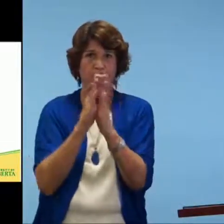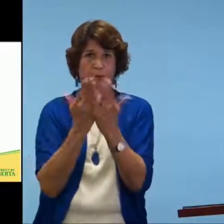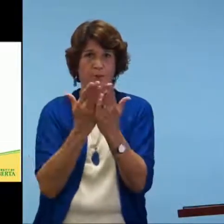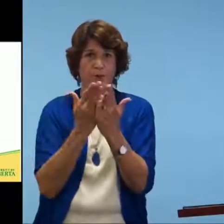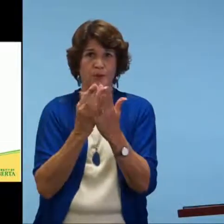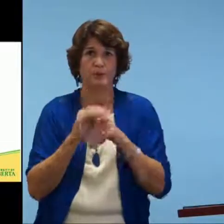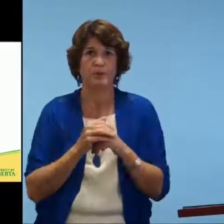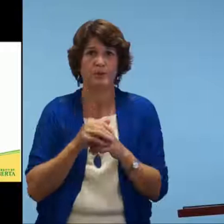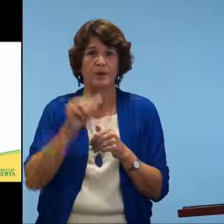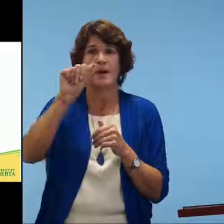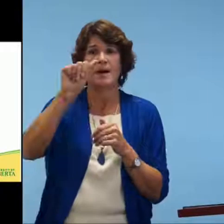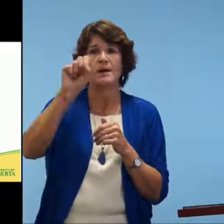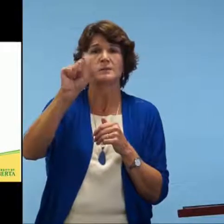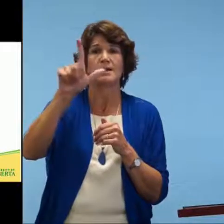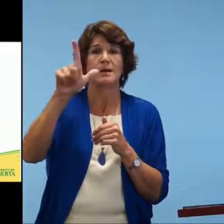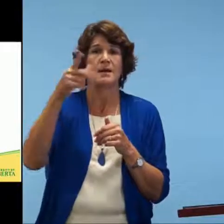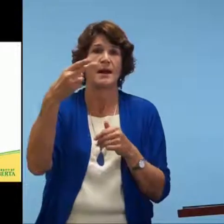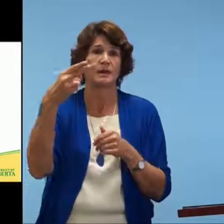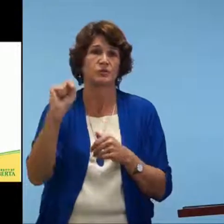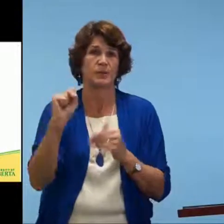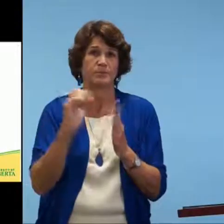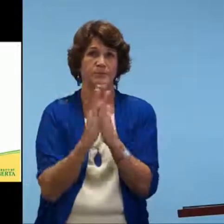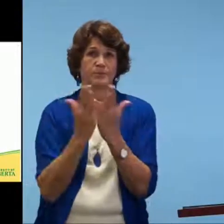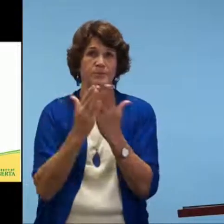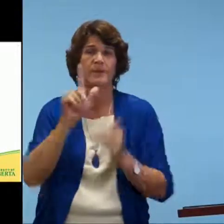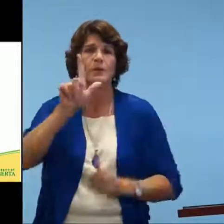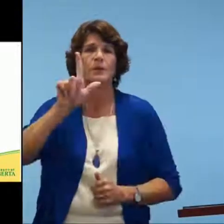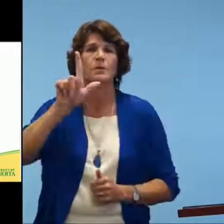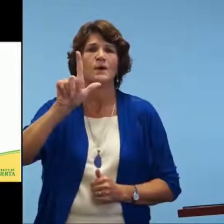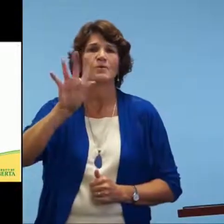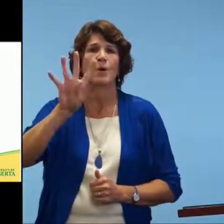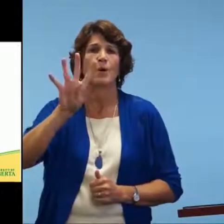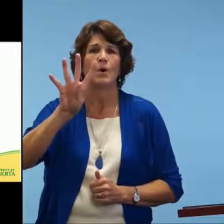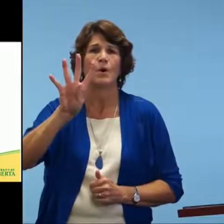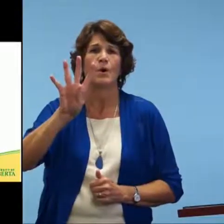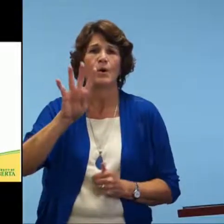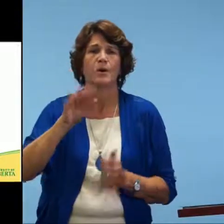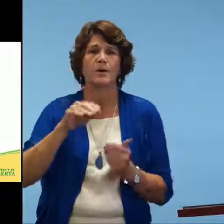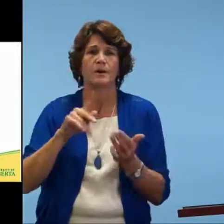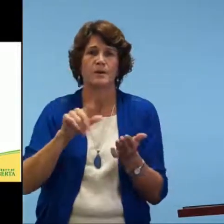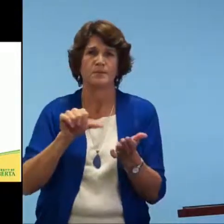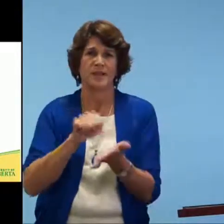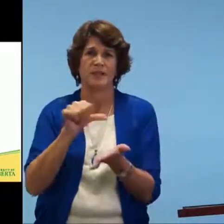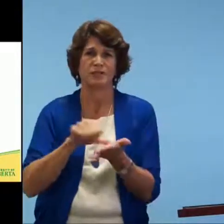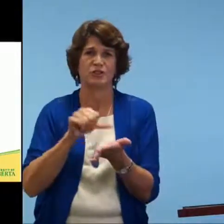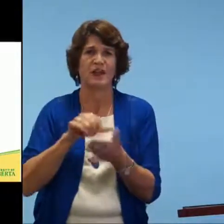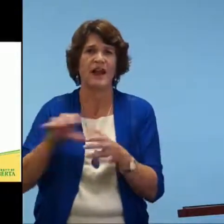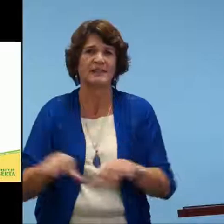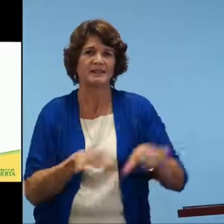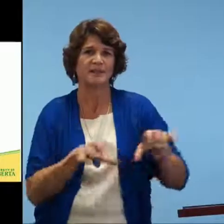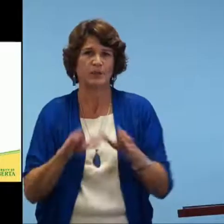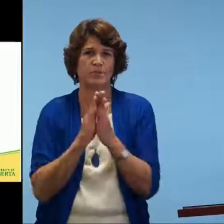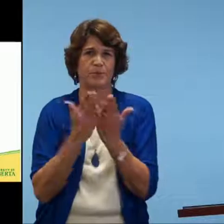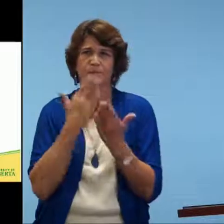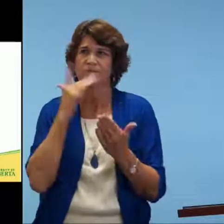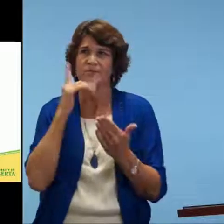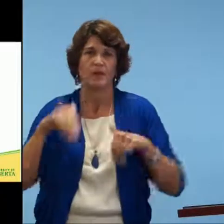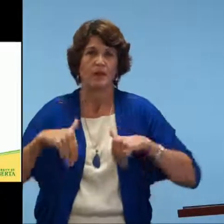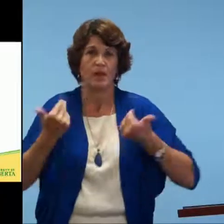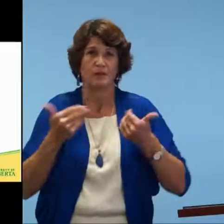This particular book, this activity book is ready to be released. It's got 24 pages of activities and it's